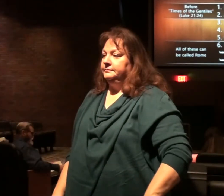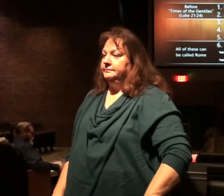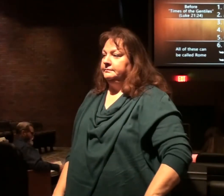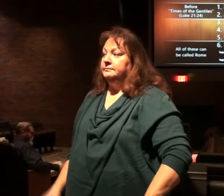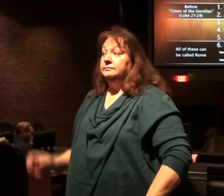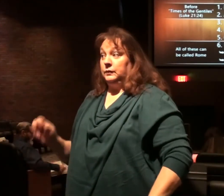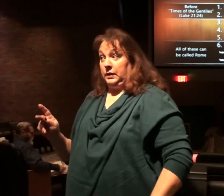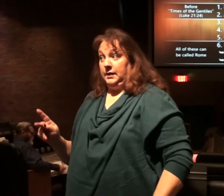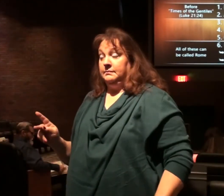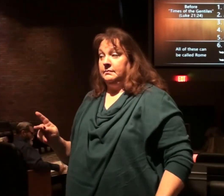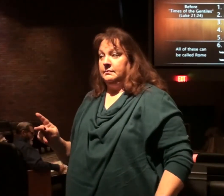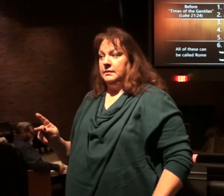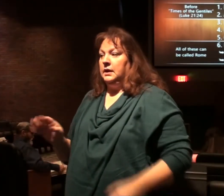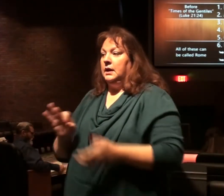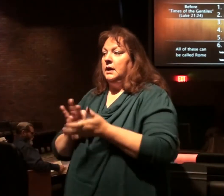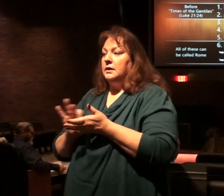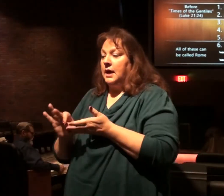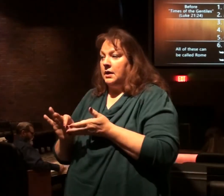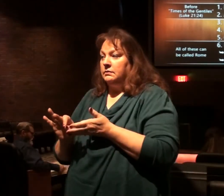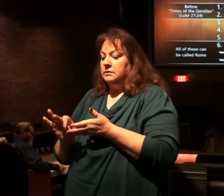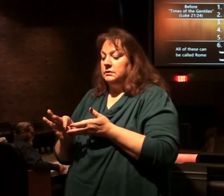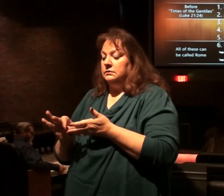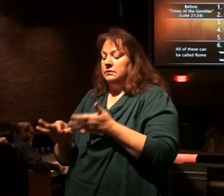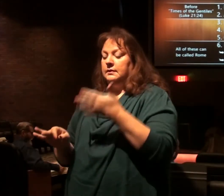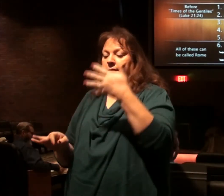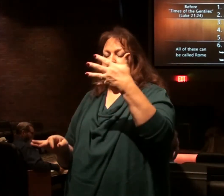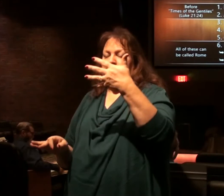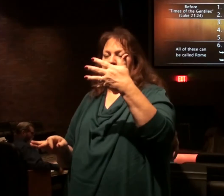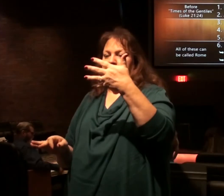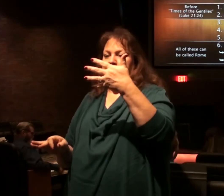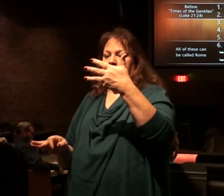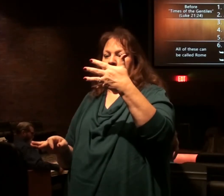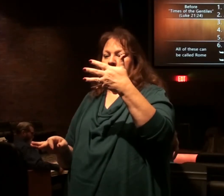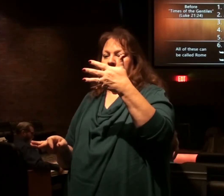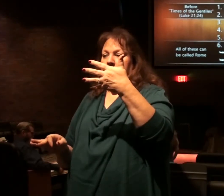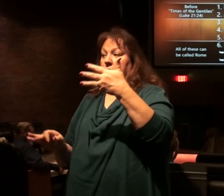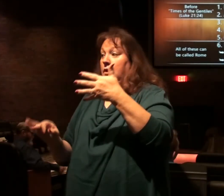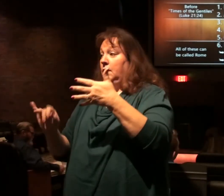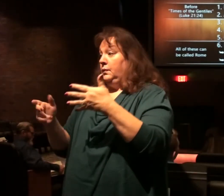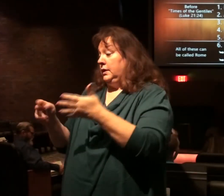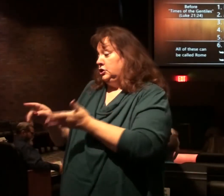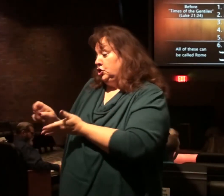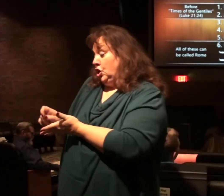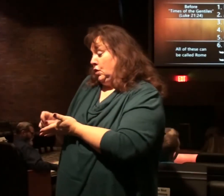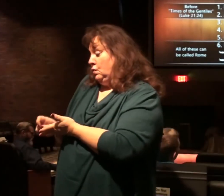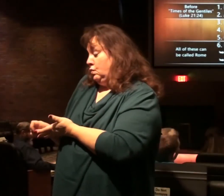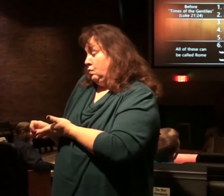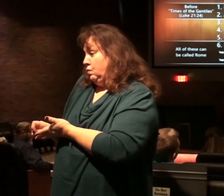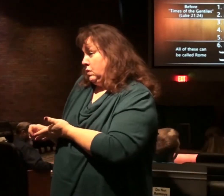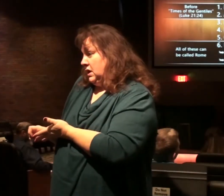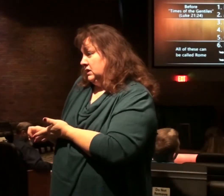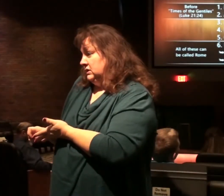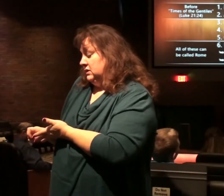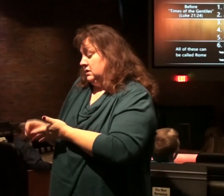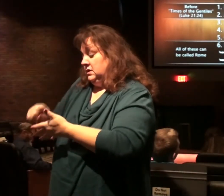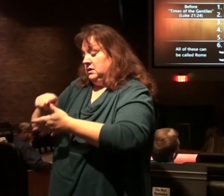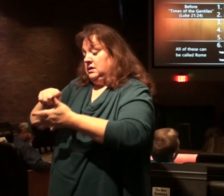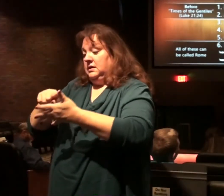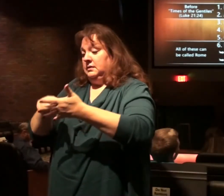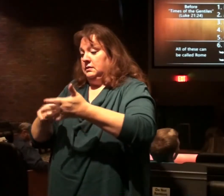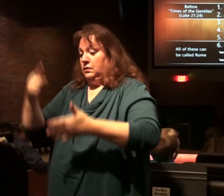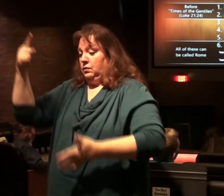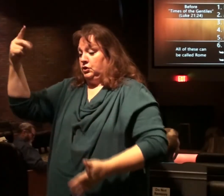Okay. Count on there, down to five. As John writes, those first five